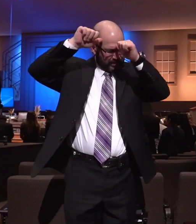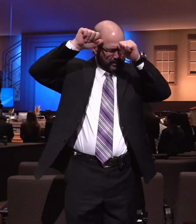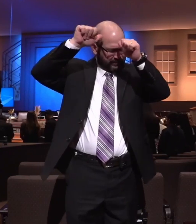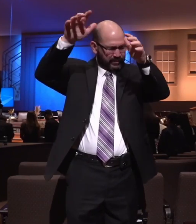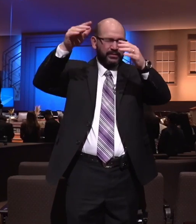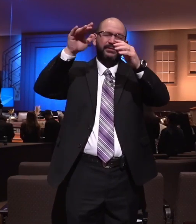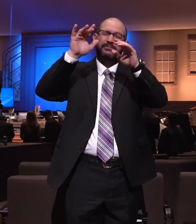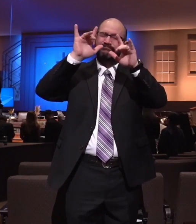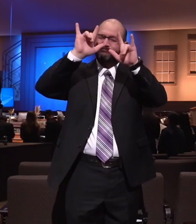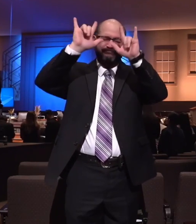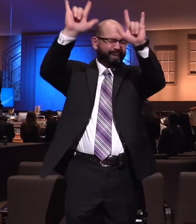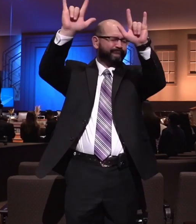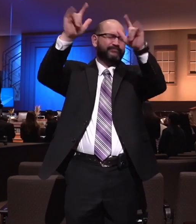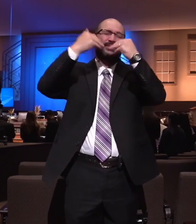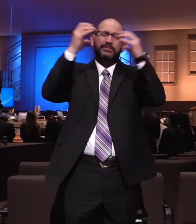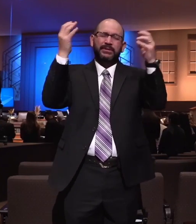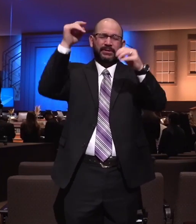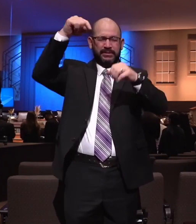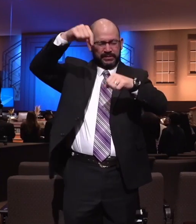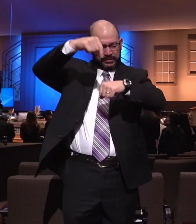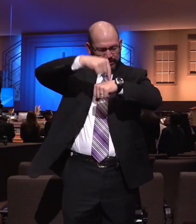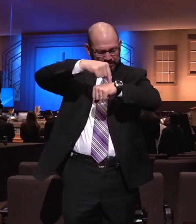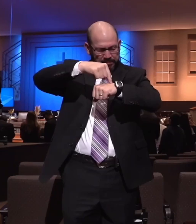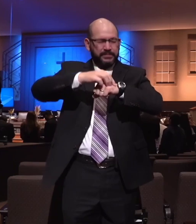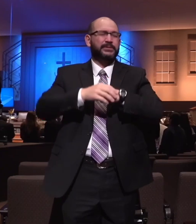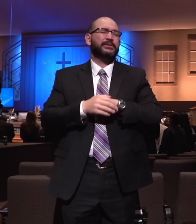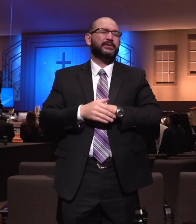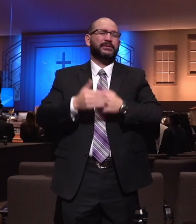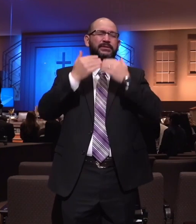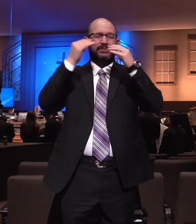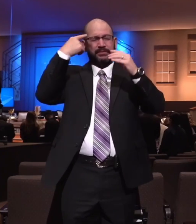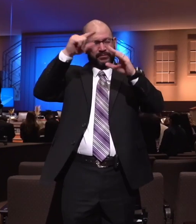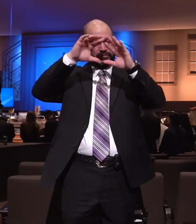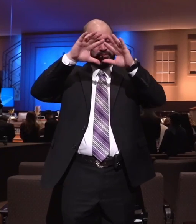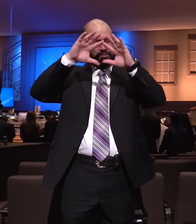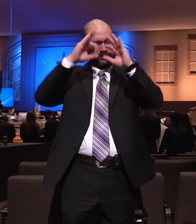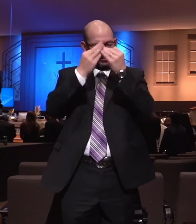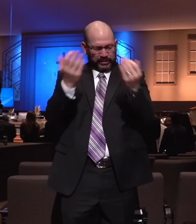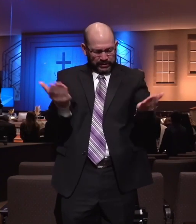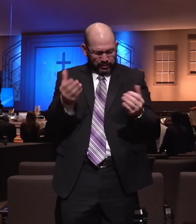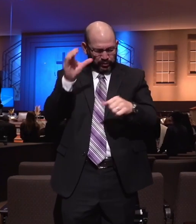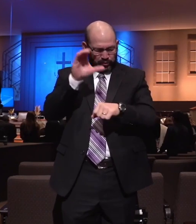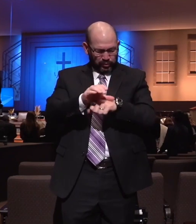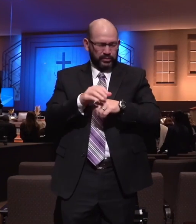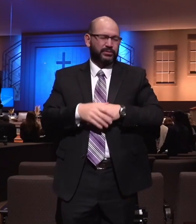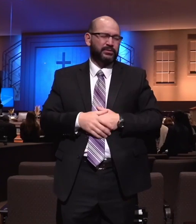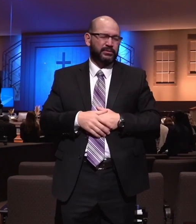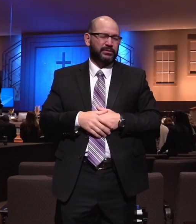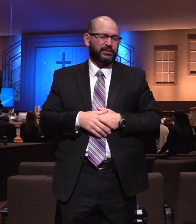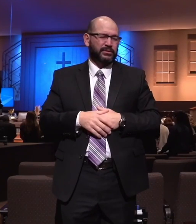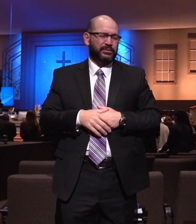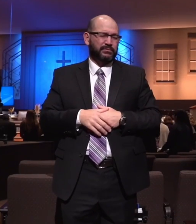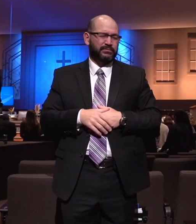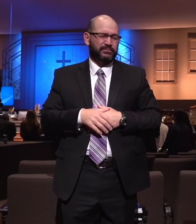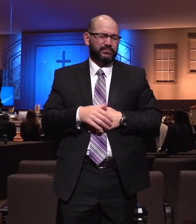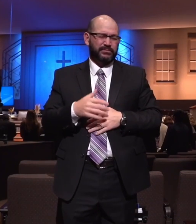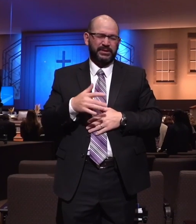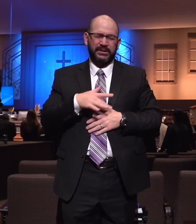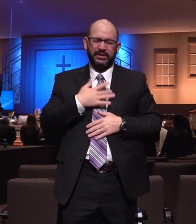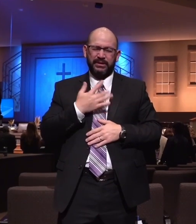Lord, I thank you for our church family. And Lord, we always feel such a loss. And I know, Lord, it's selfish, and